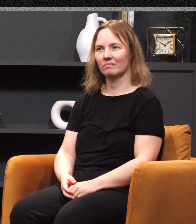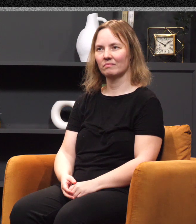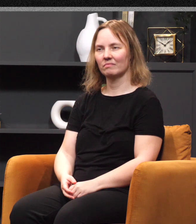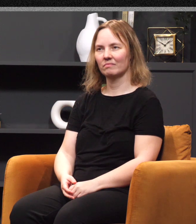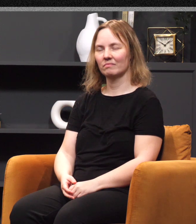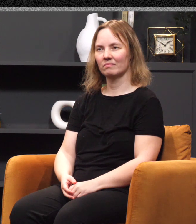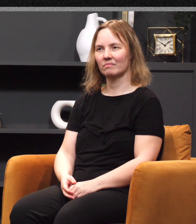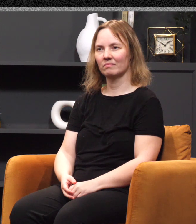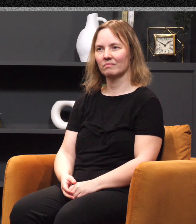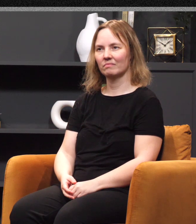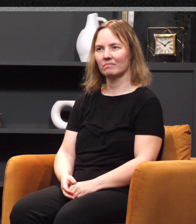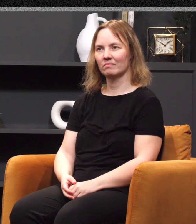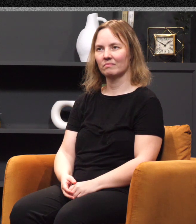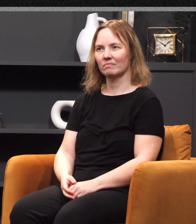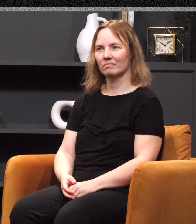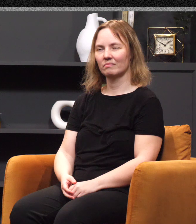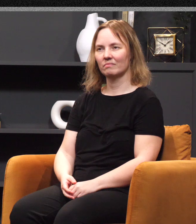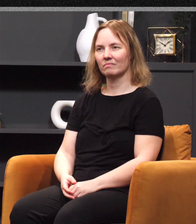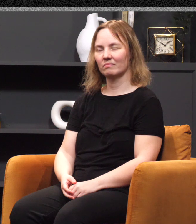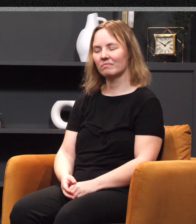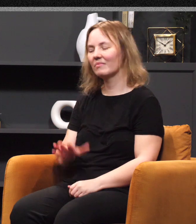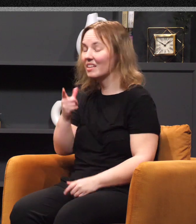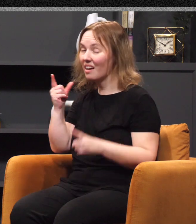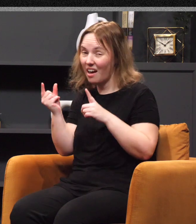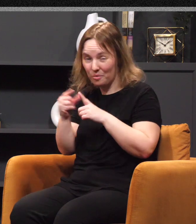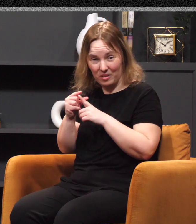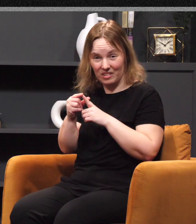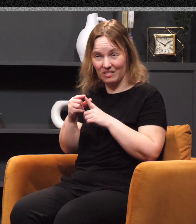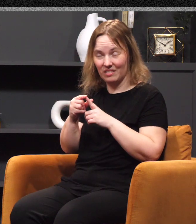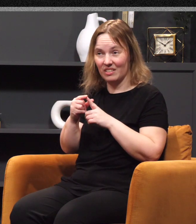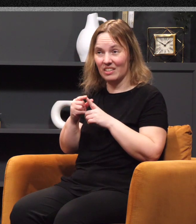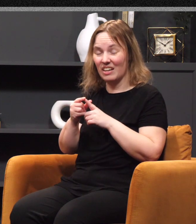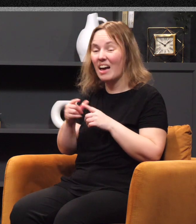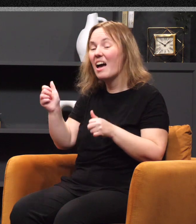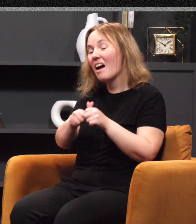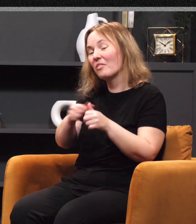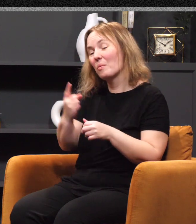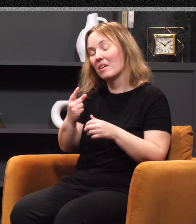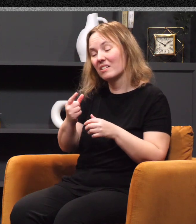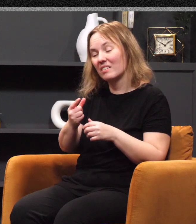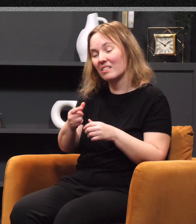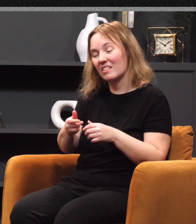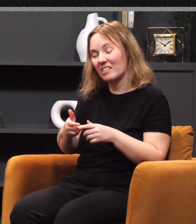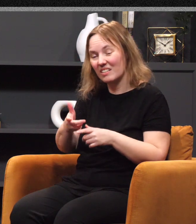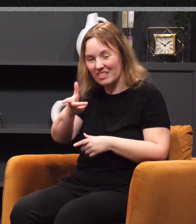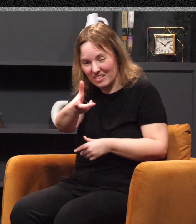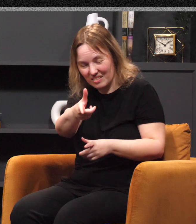by his own desires. In other words, could use that each one is drawn away when they